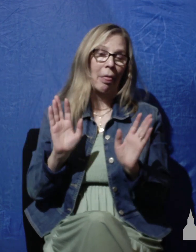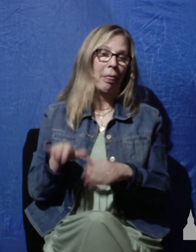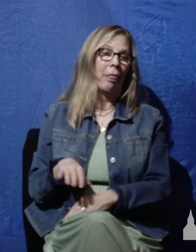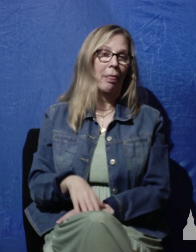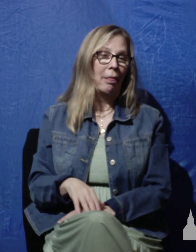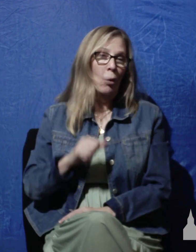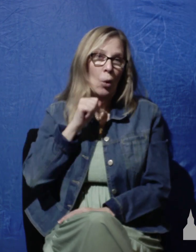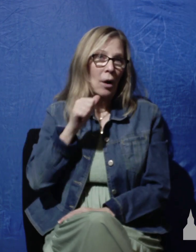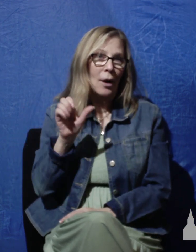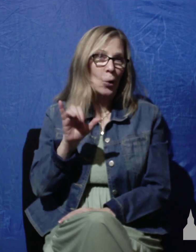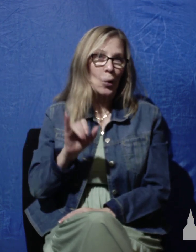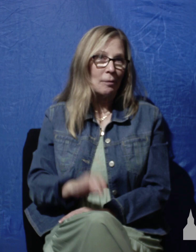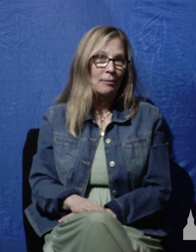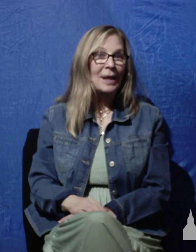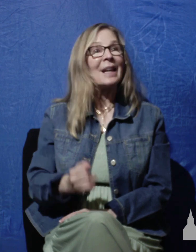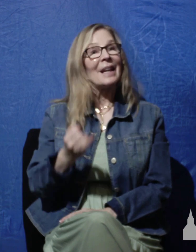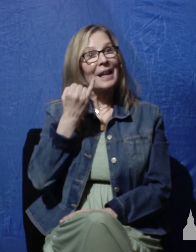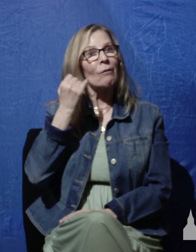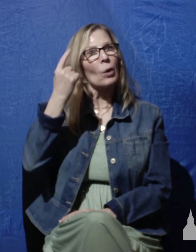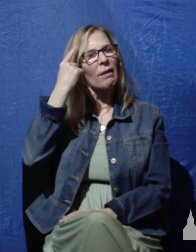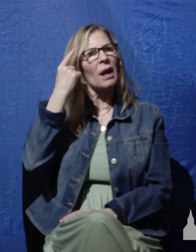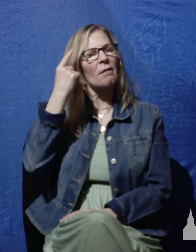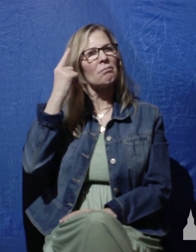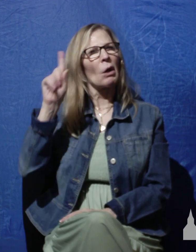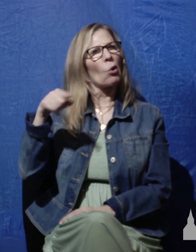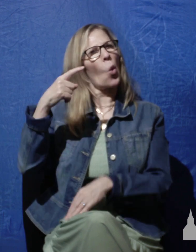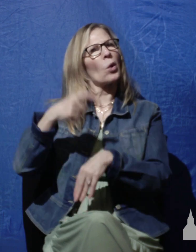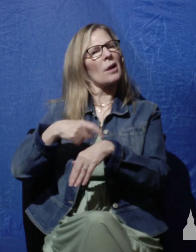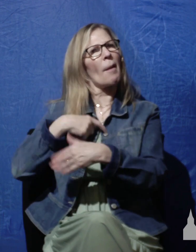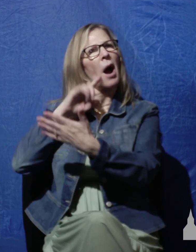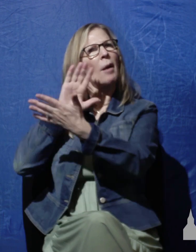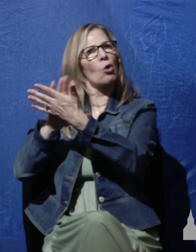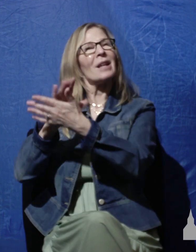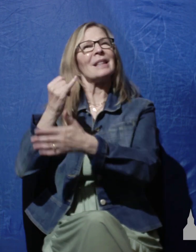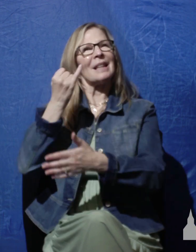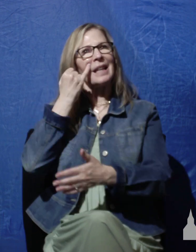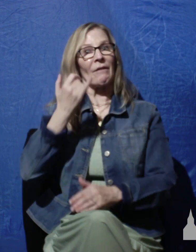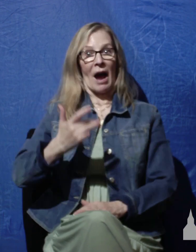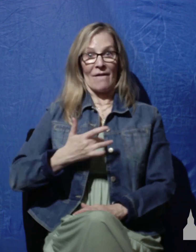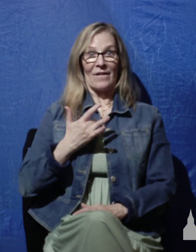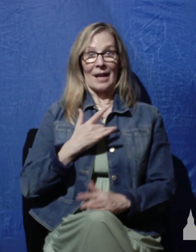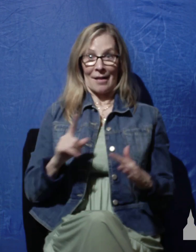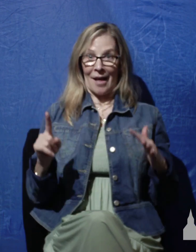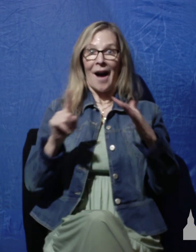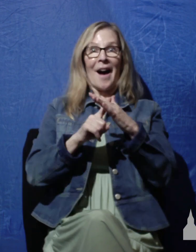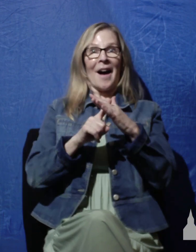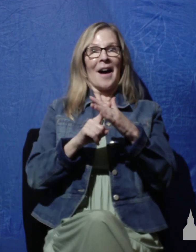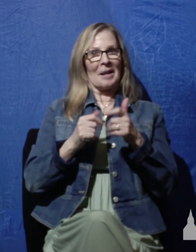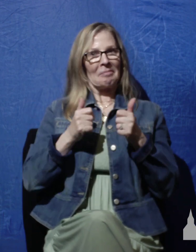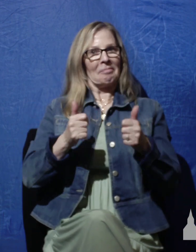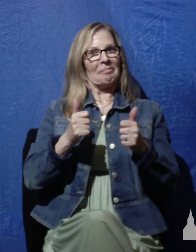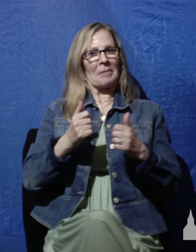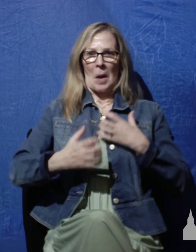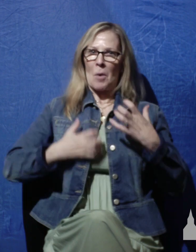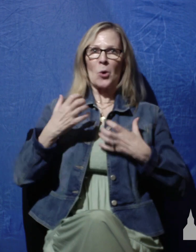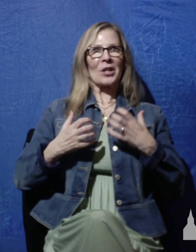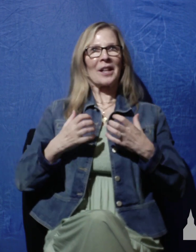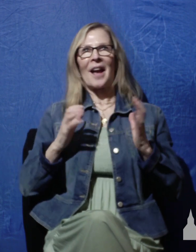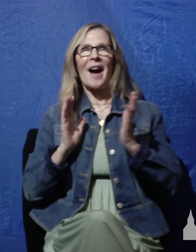if we think that the only times we should praise God is when we feel like praising Him, when we're up emotionally, then the reality